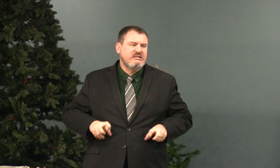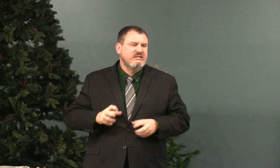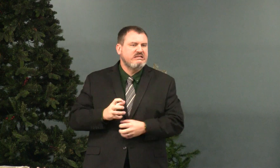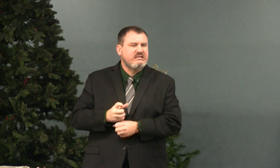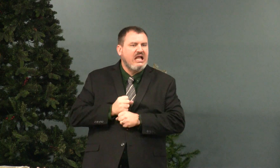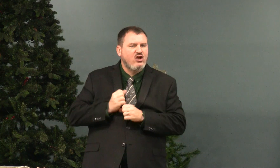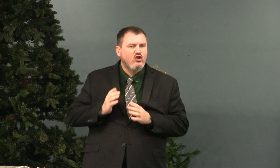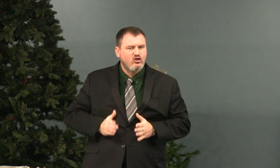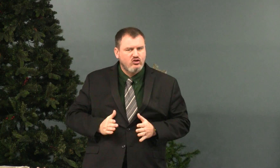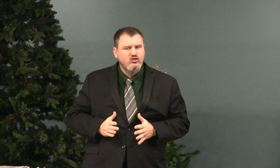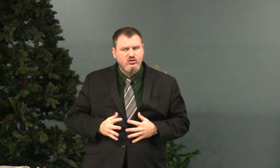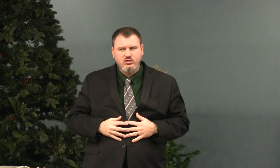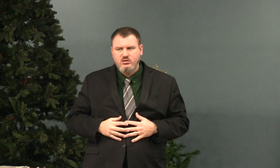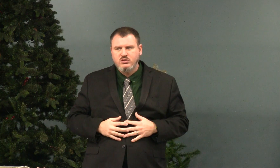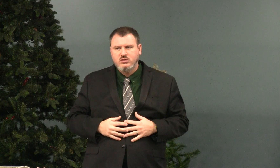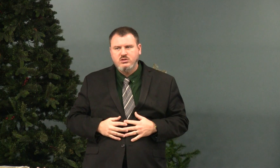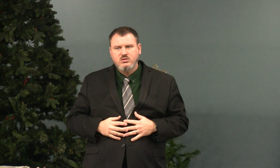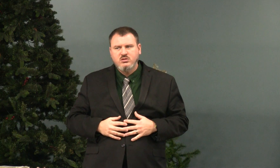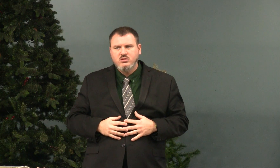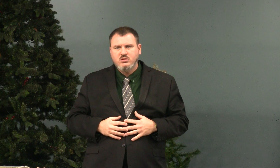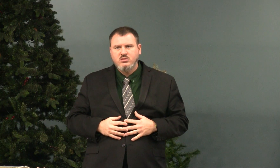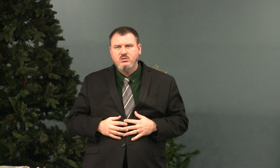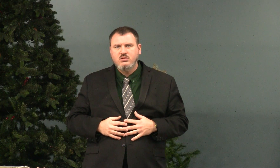selfish. Don't be a taker.